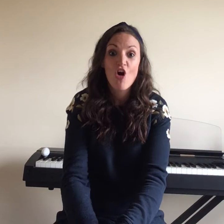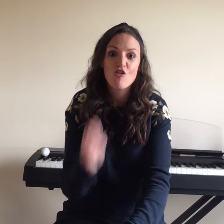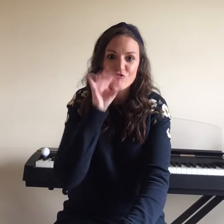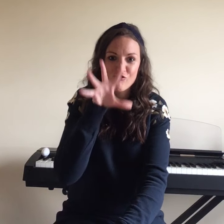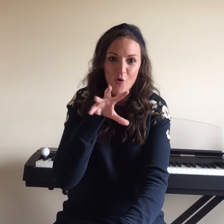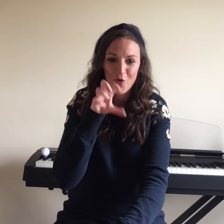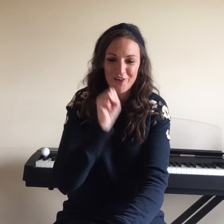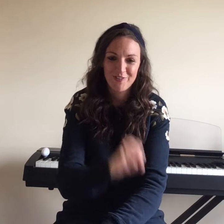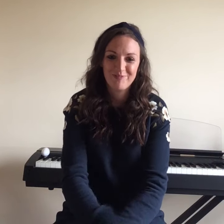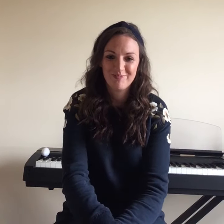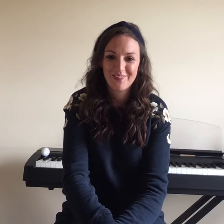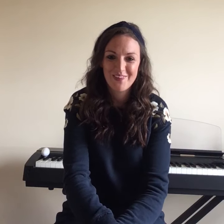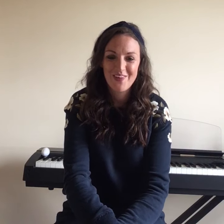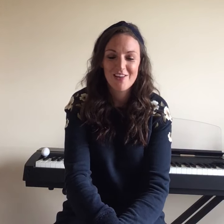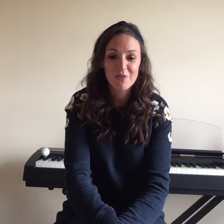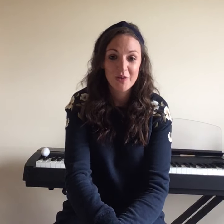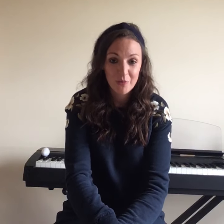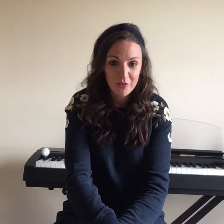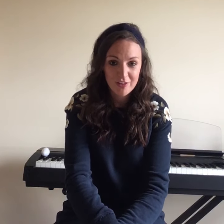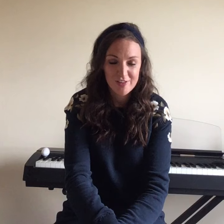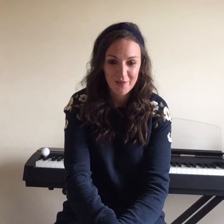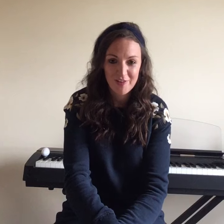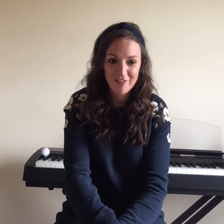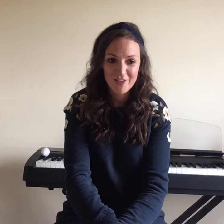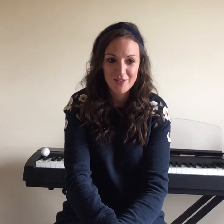Roar. Okay so I'm going to go through it slowly first.